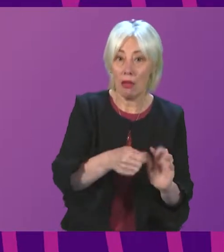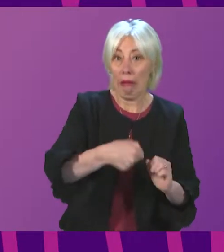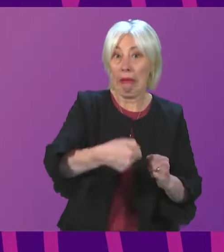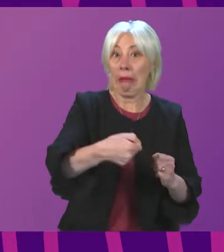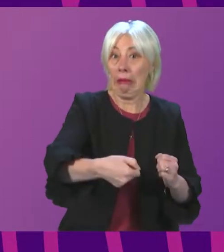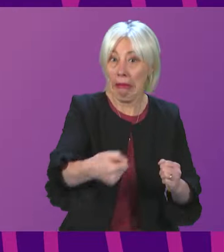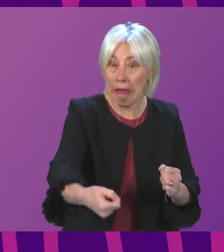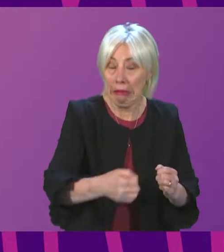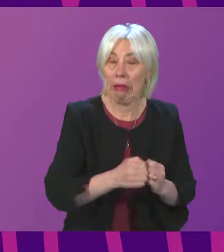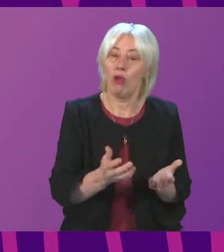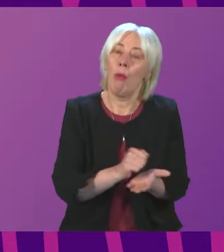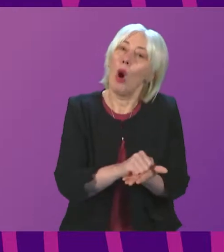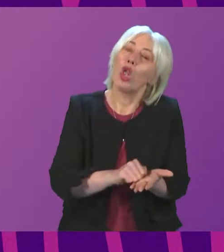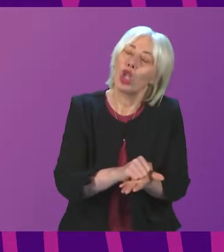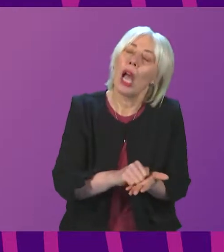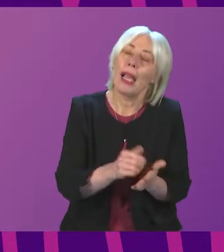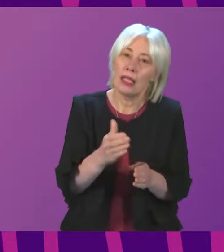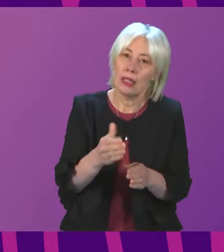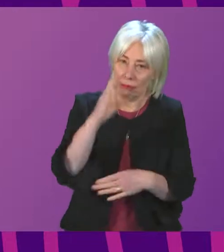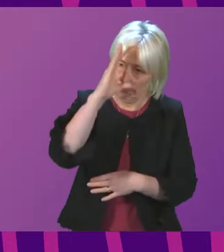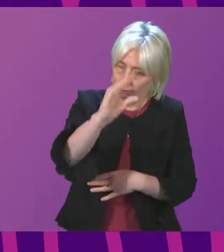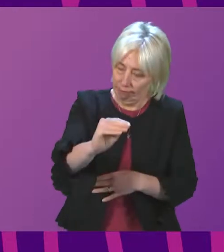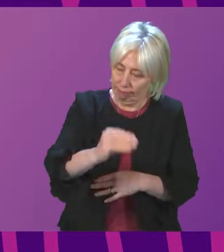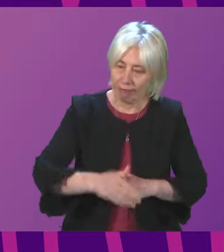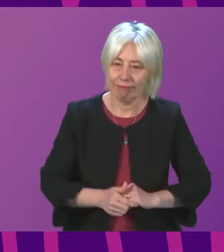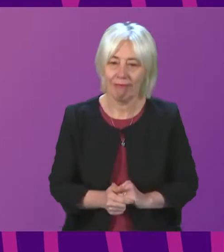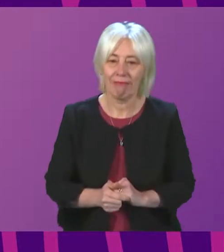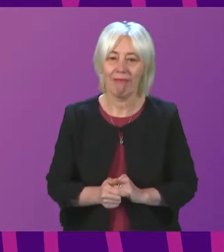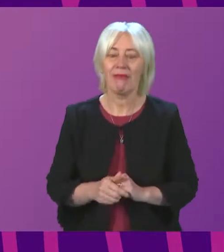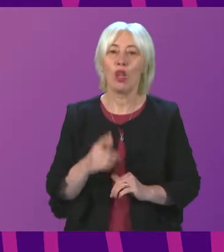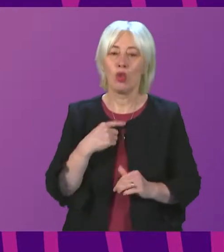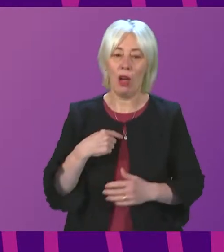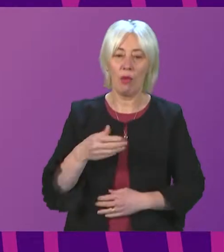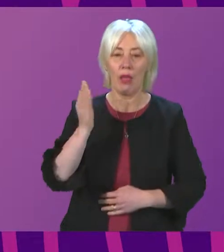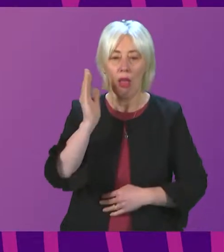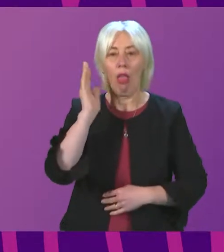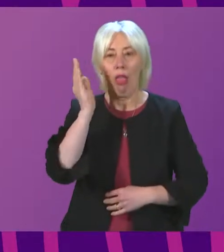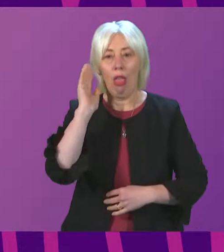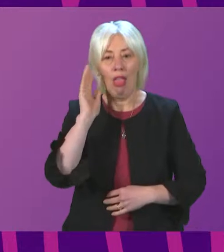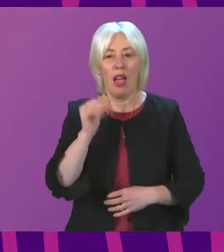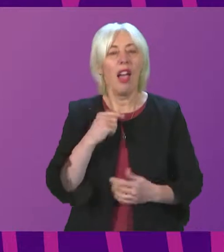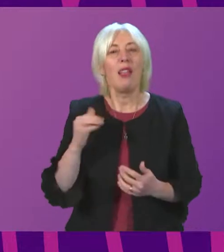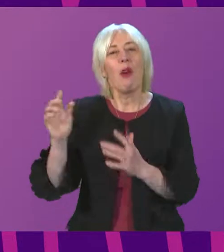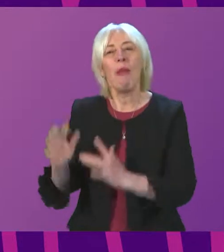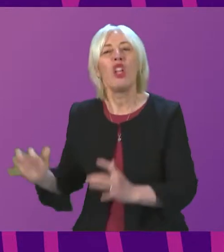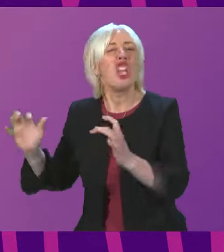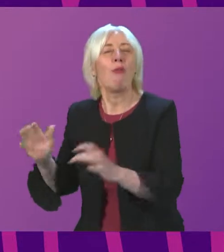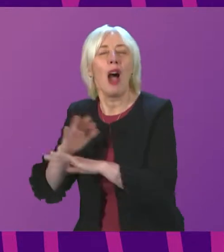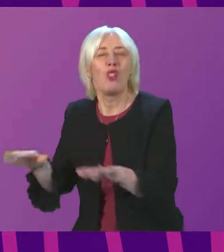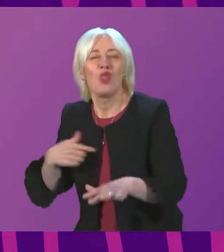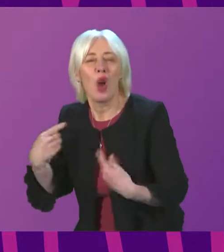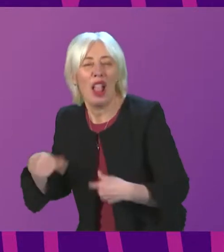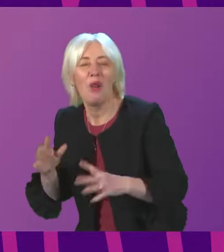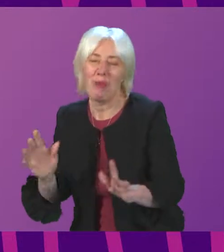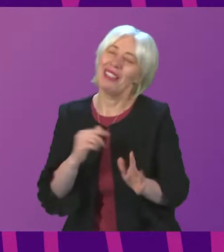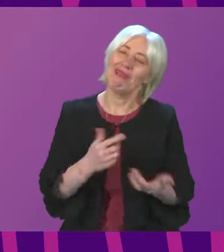So I do apologise in advance for an uninterrupted speech, which I don't often get in the chamber. But in any event, our